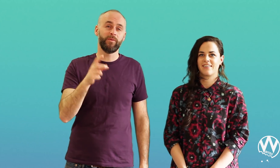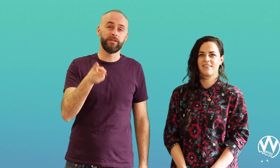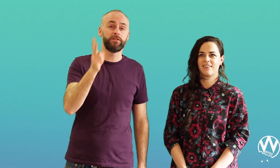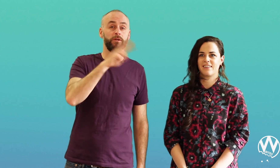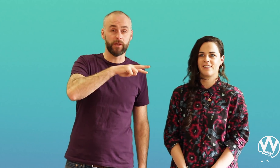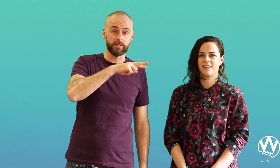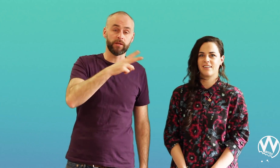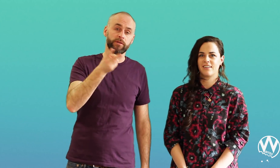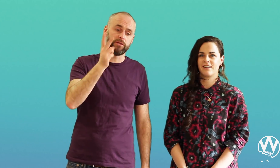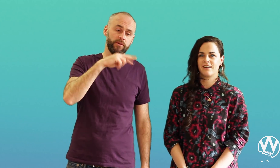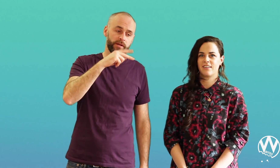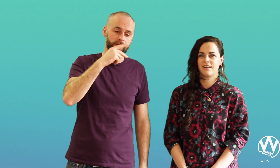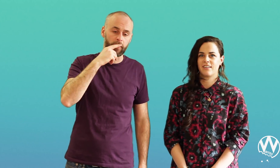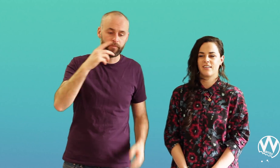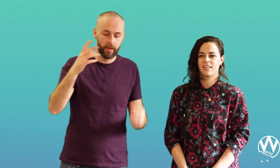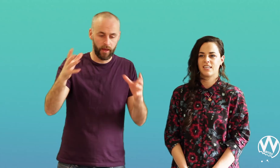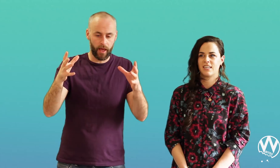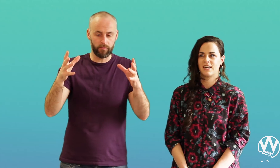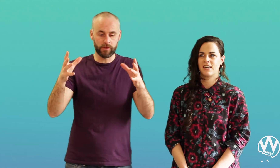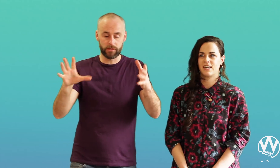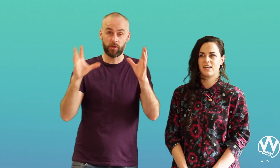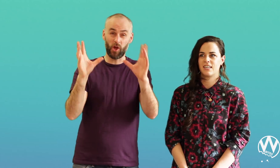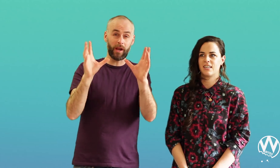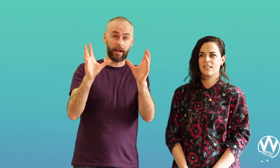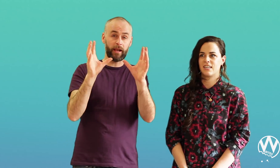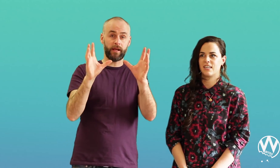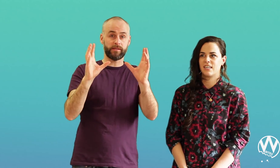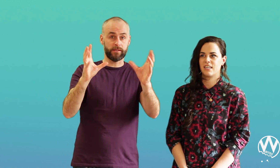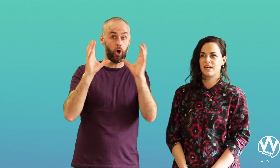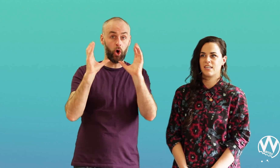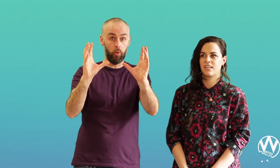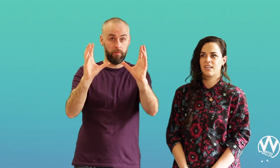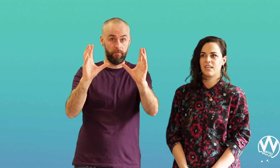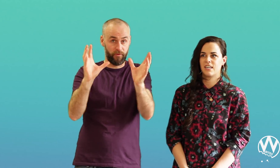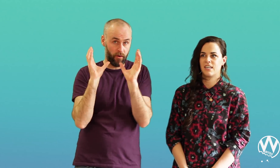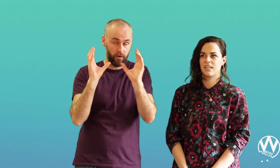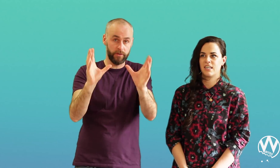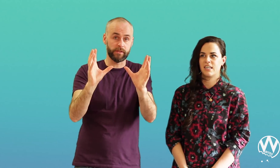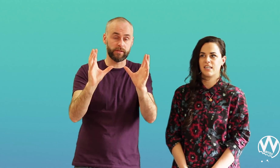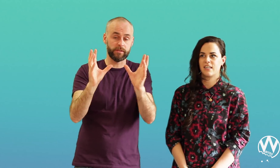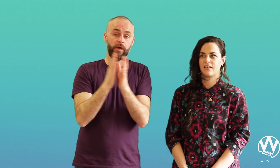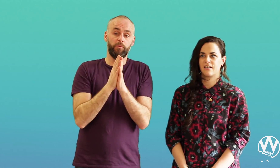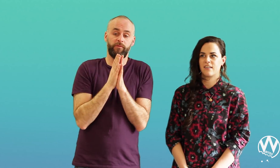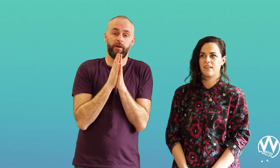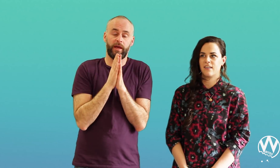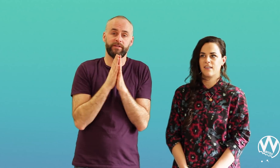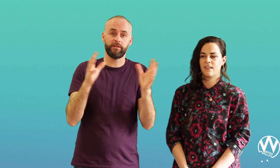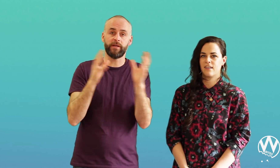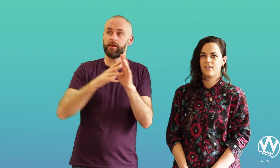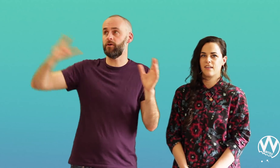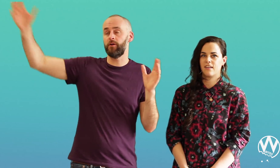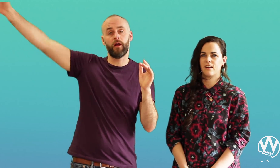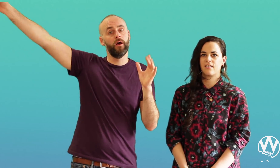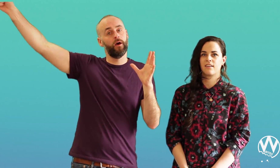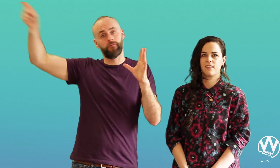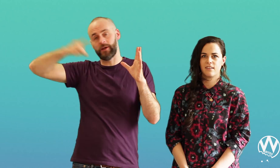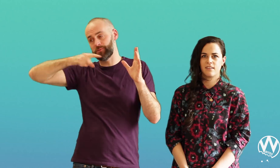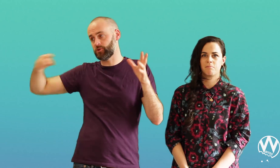we did two years ago. So two years ago, using Google Analytics as a hub for audiences, we figured out how to take all our Facebook